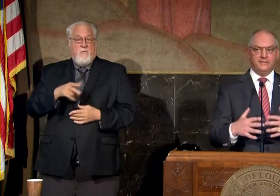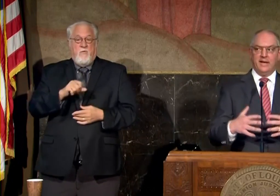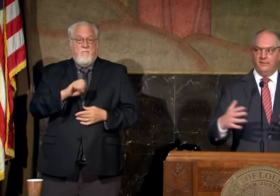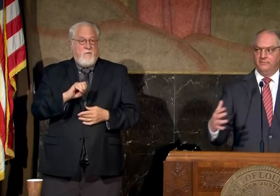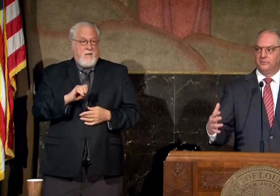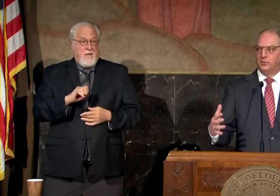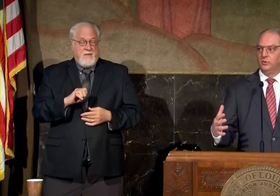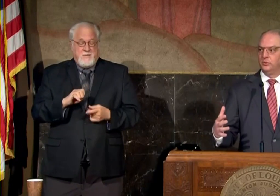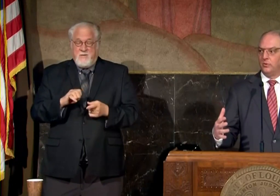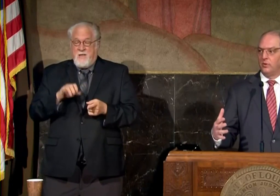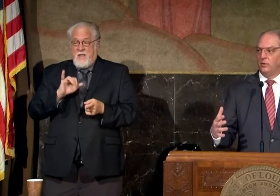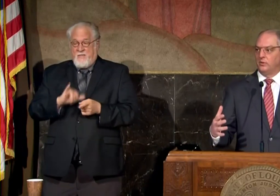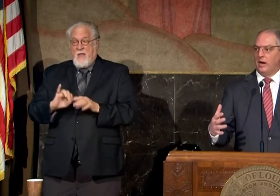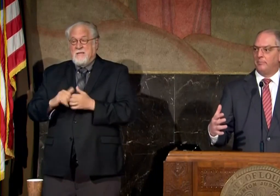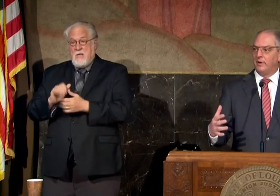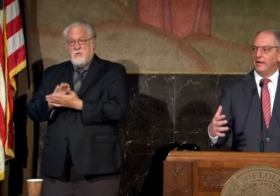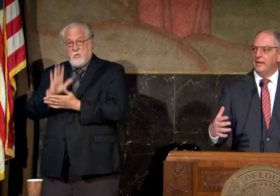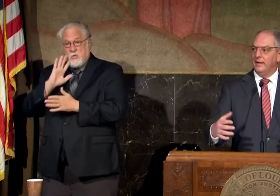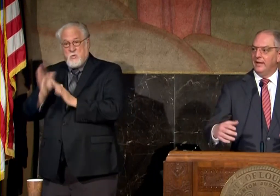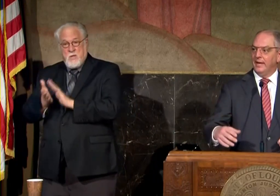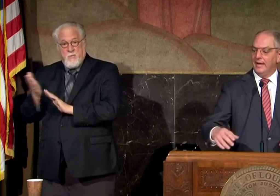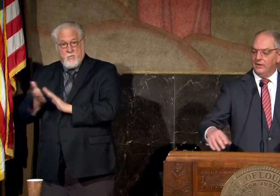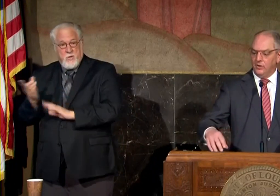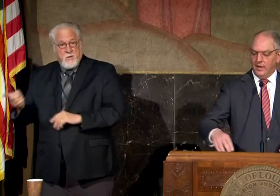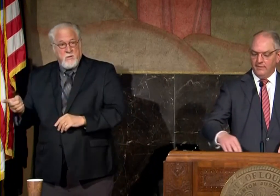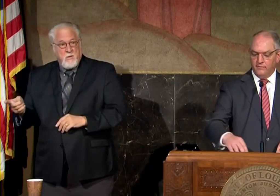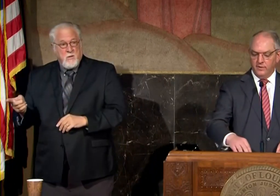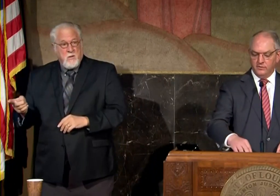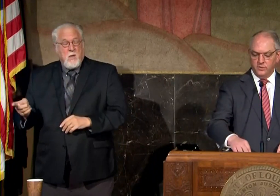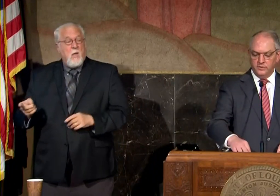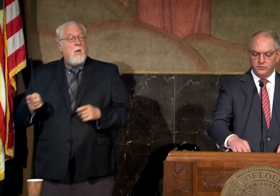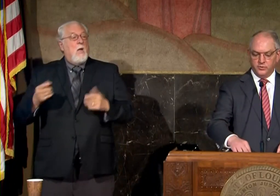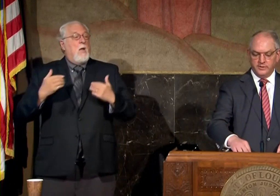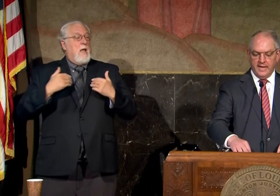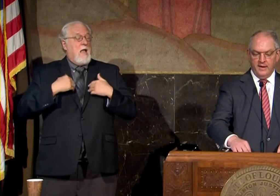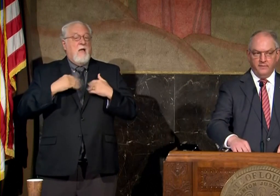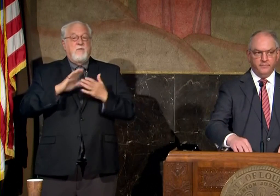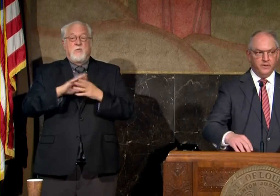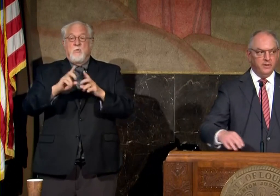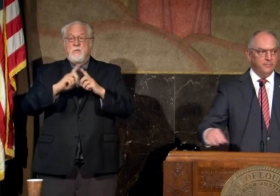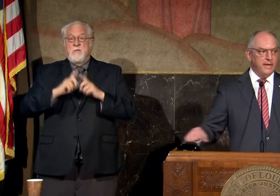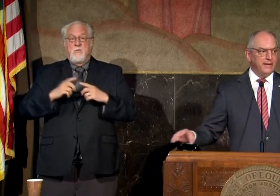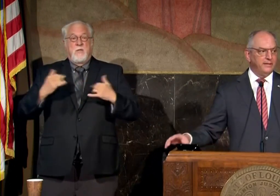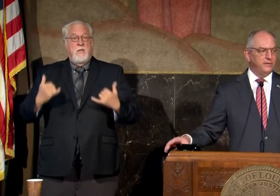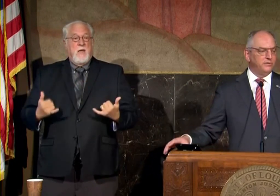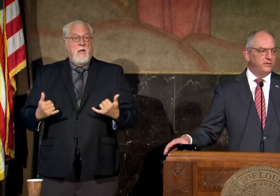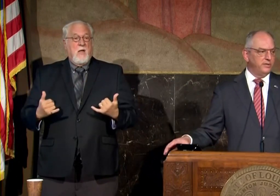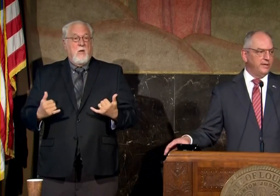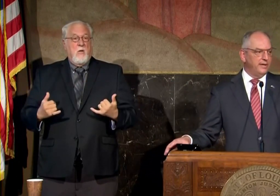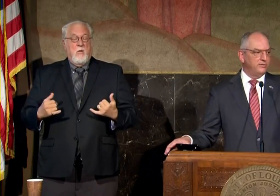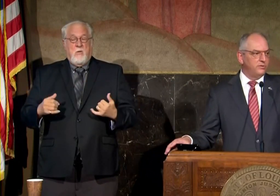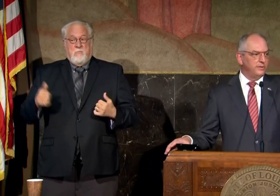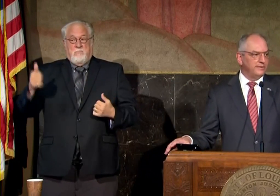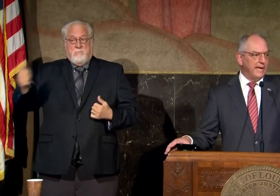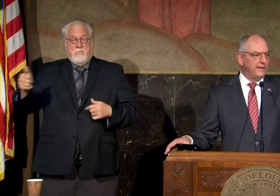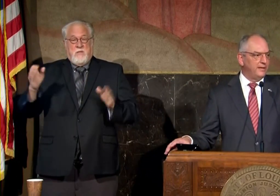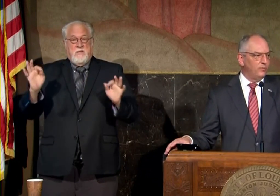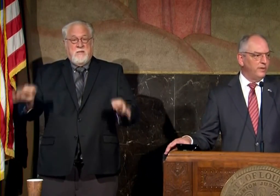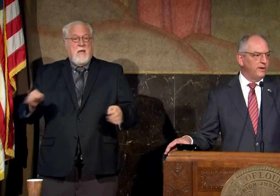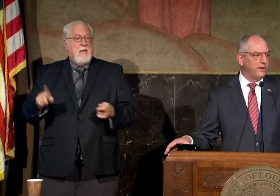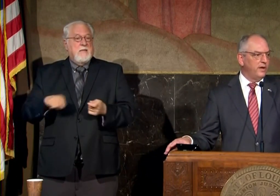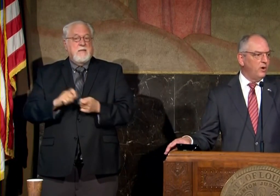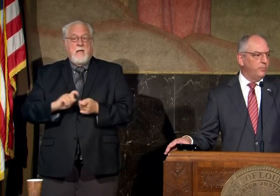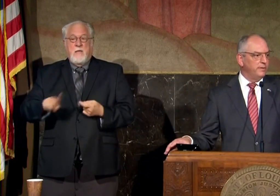that's how schools are going to operate and you have uh school districts now making the decision as to exactly